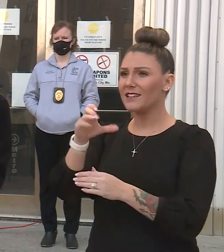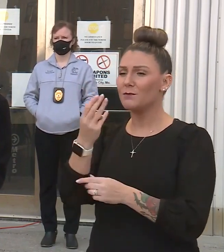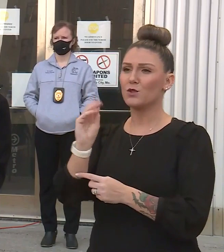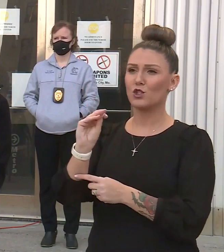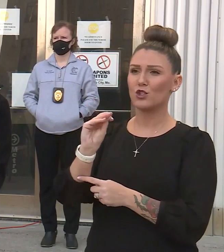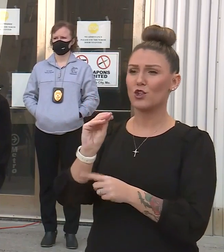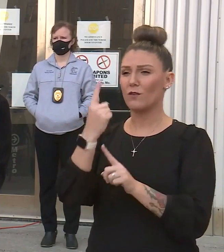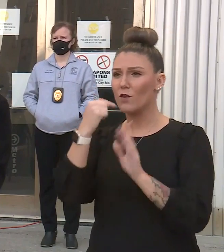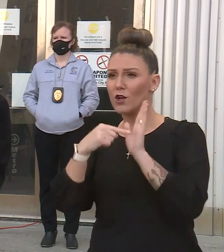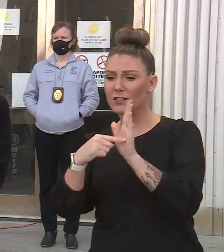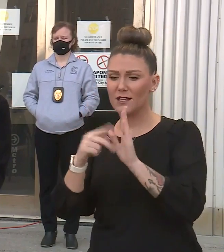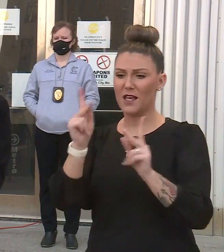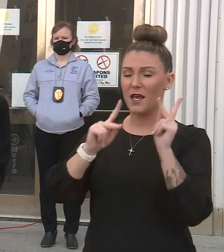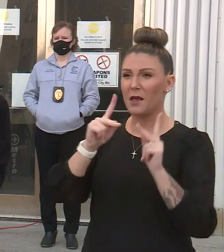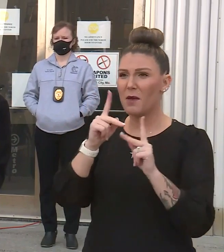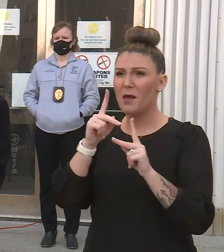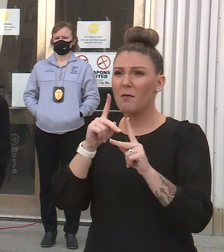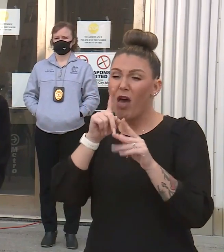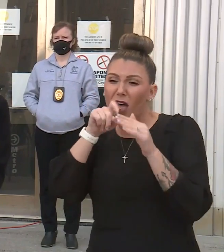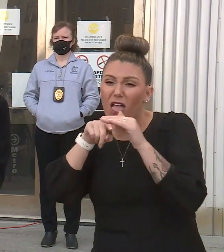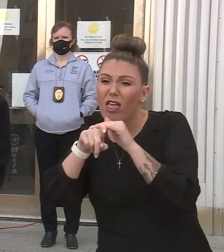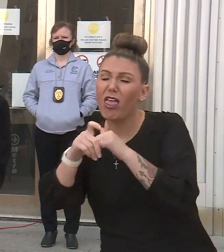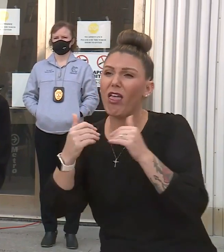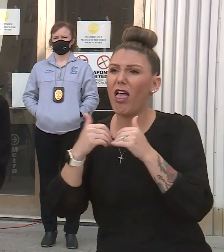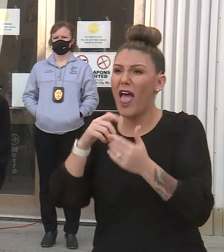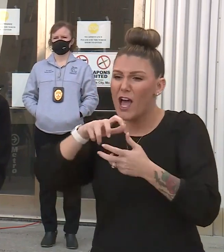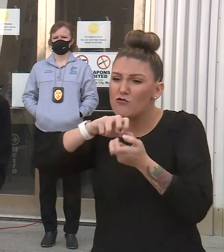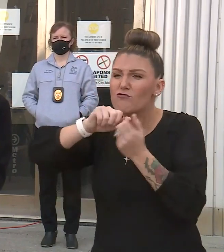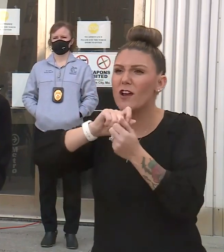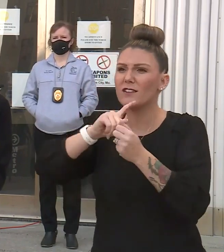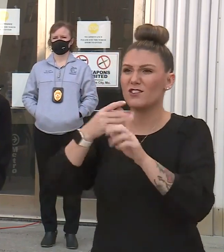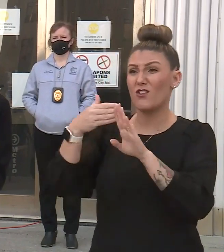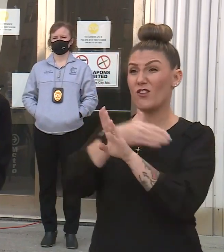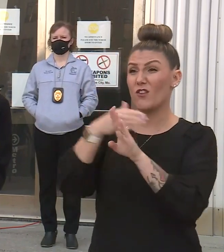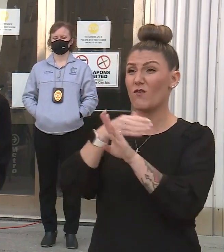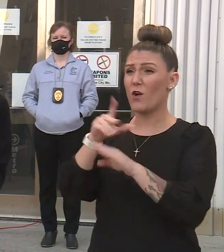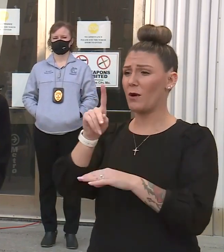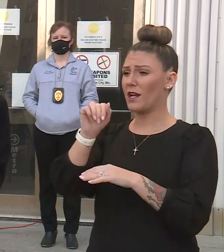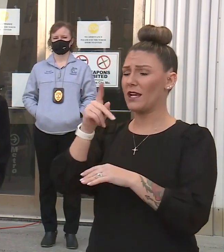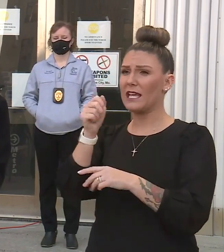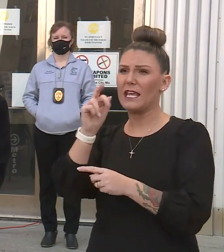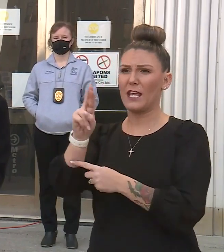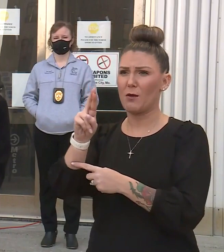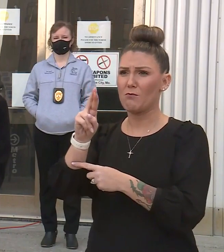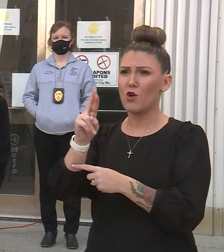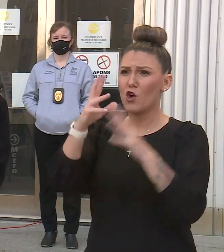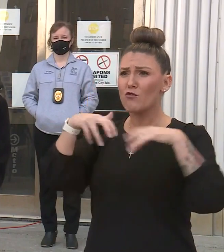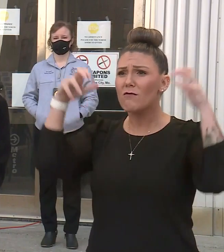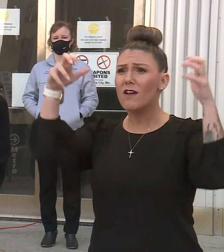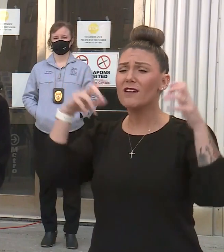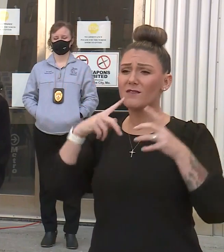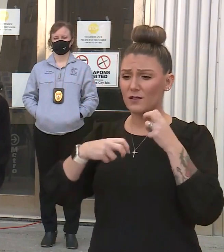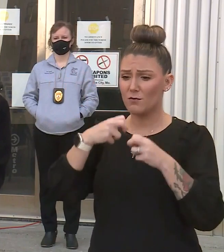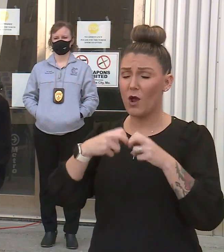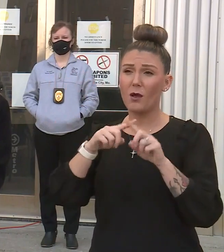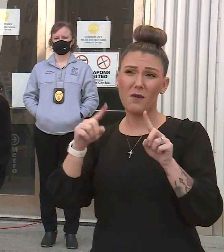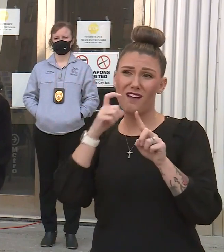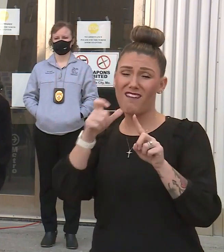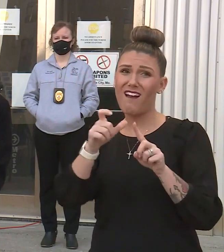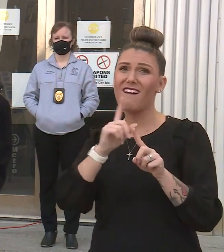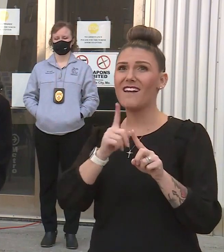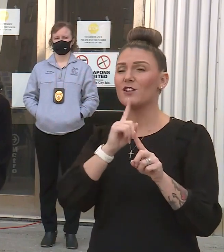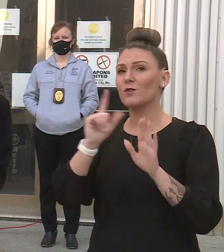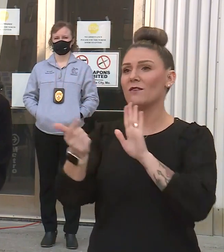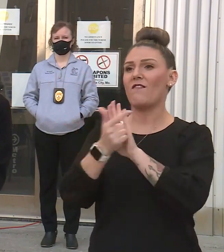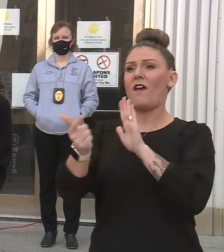example, folks were able to sneak in and have a wrestling tournament at the former Kemper Arena. That was problematic, but it did not actually violate our technical